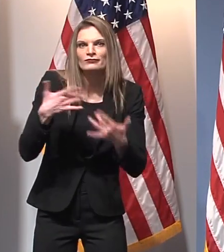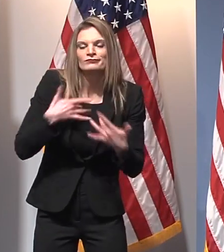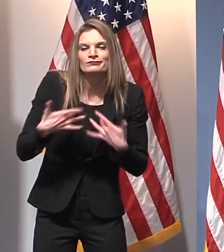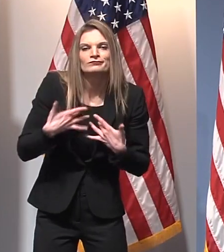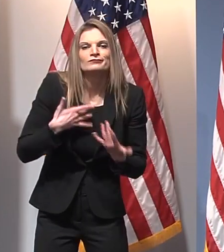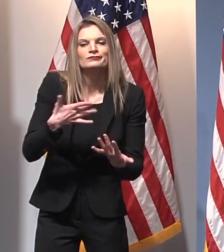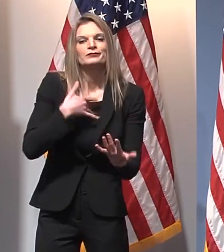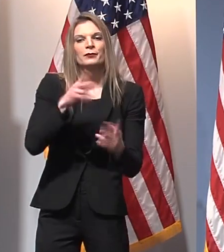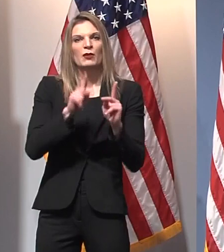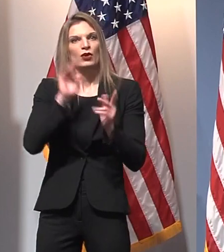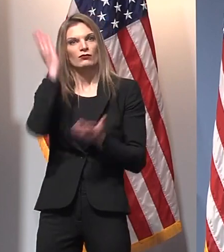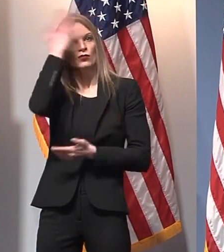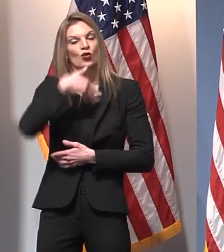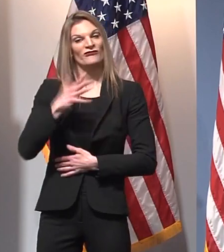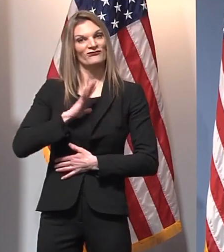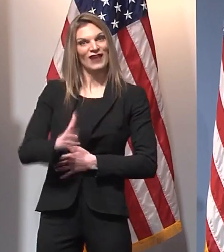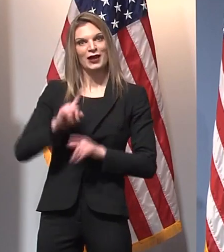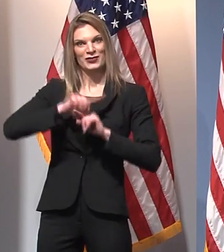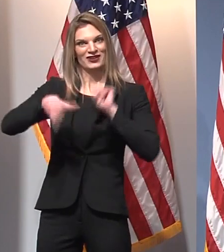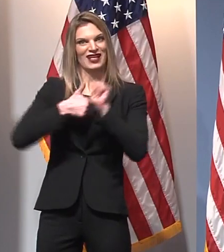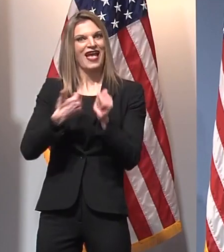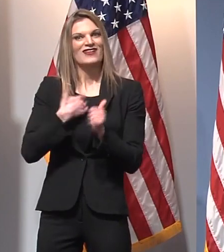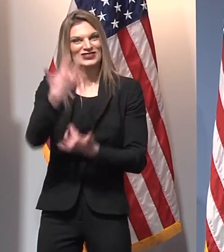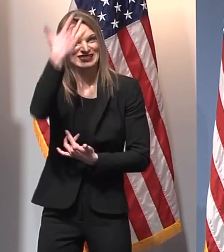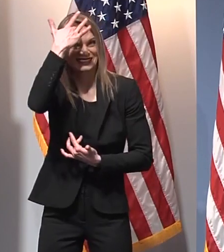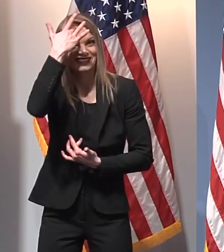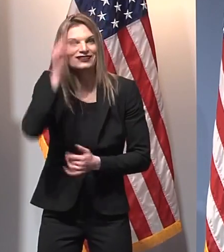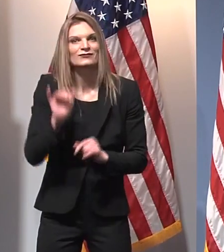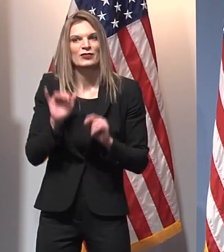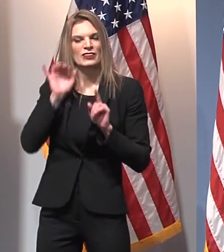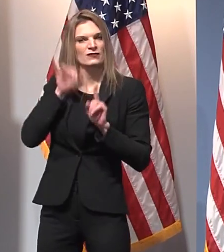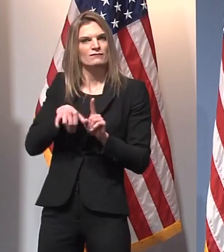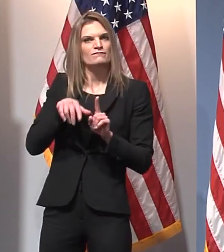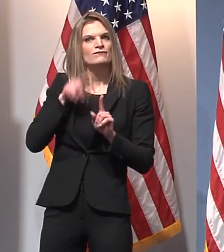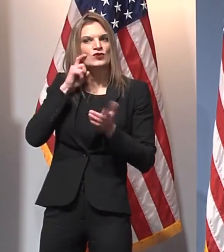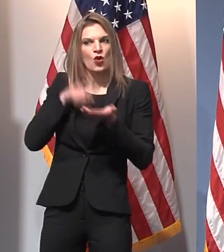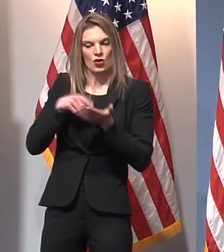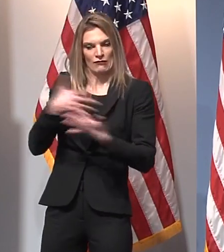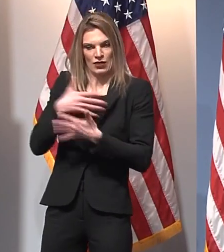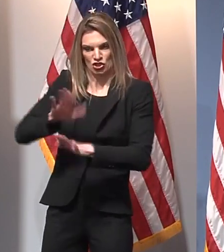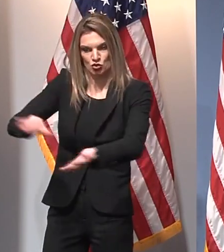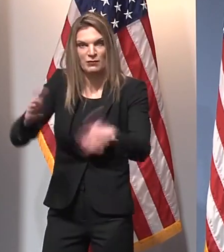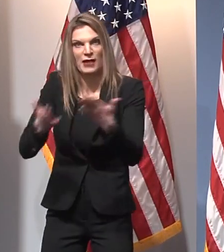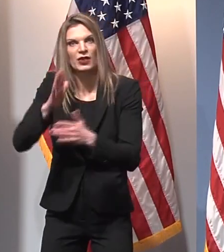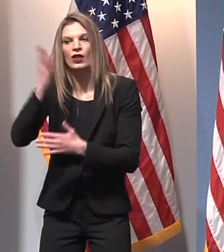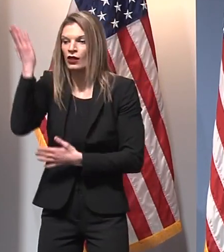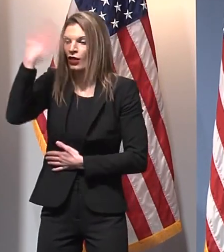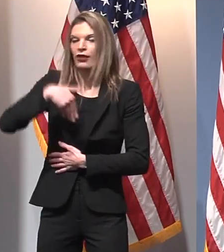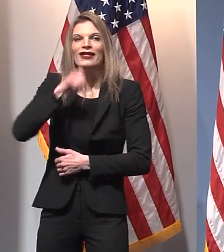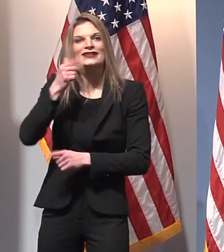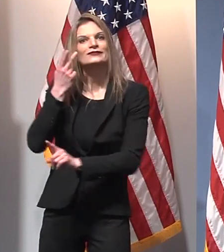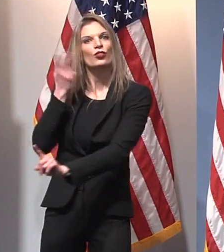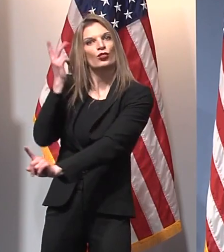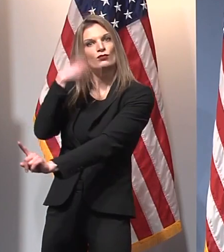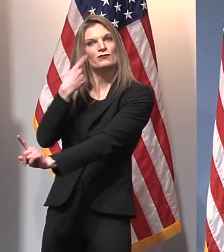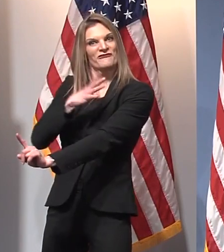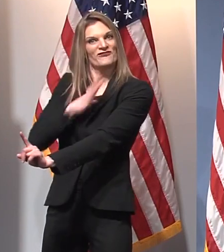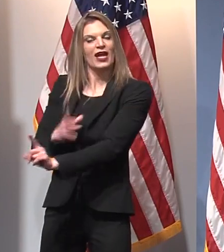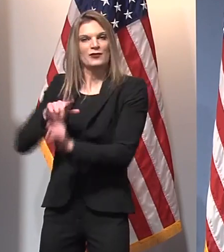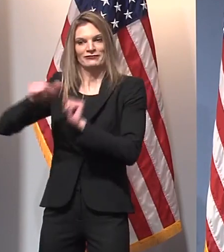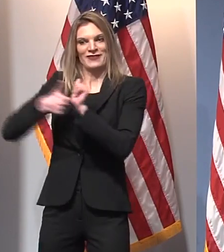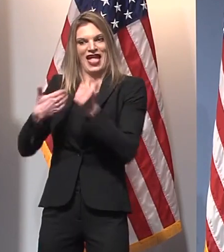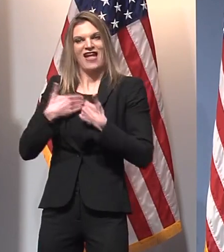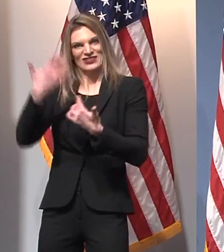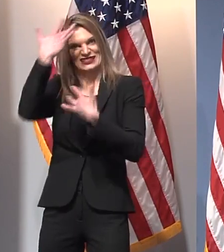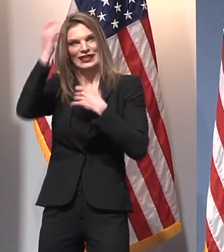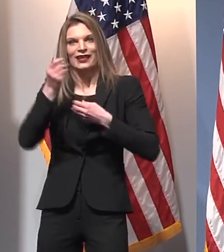occur at the same rate in children as it does in adults. And this data has borne out through